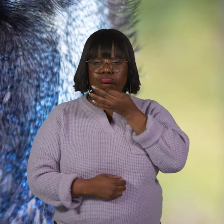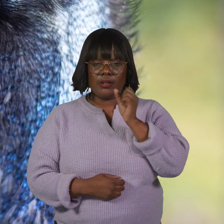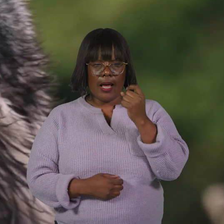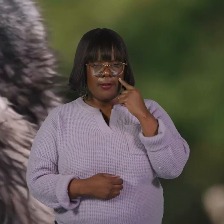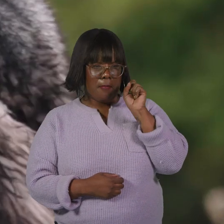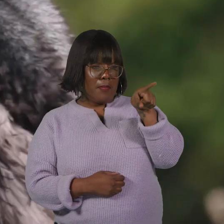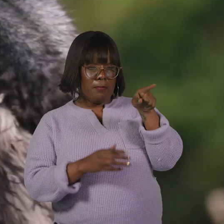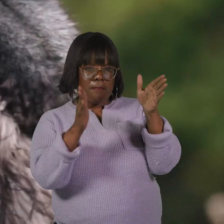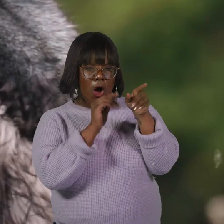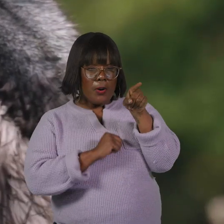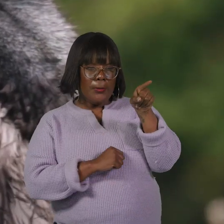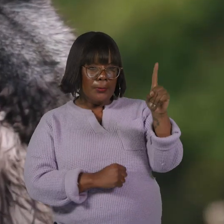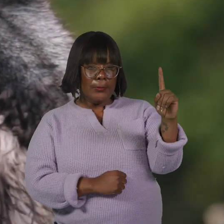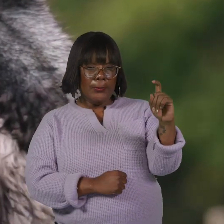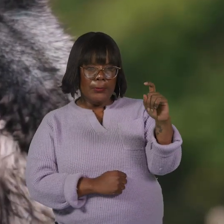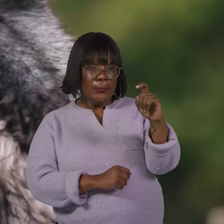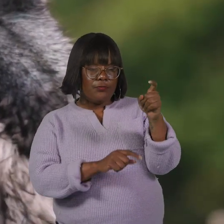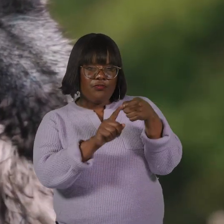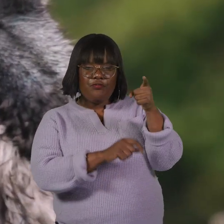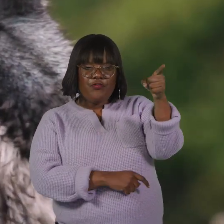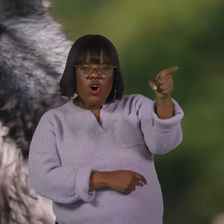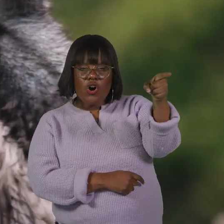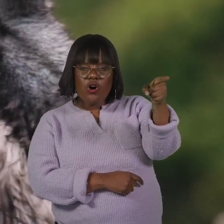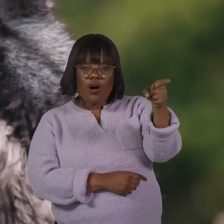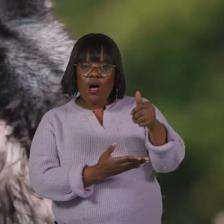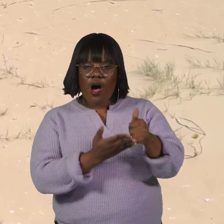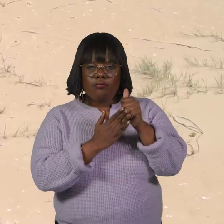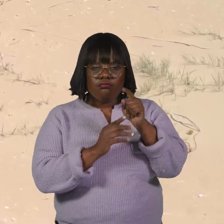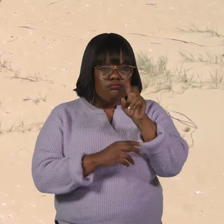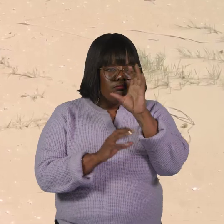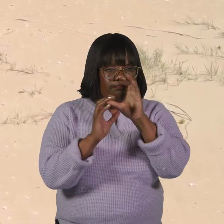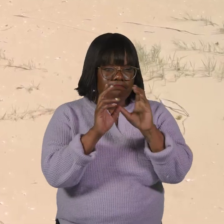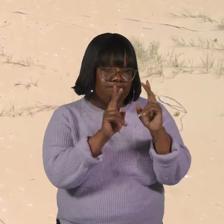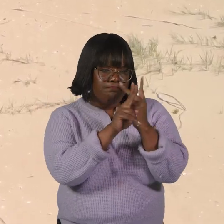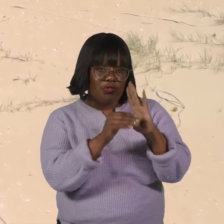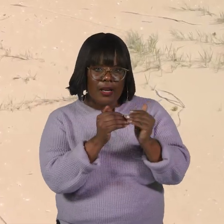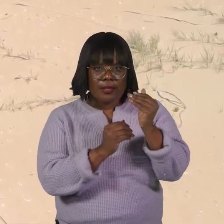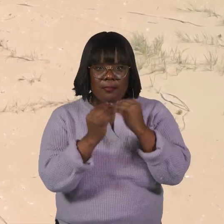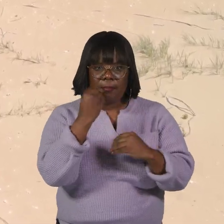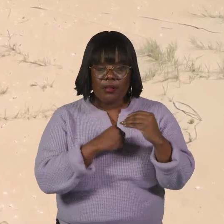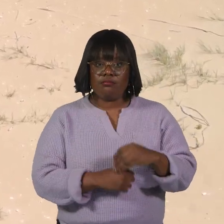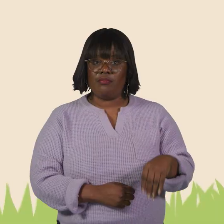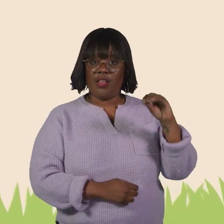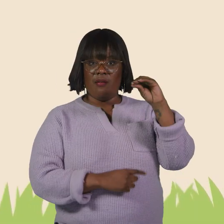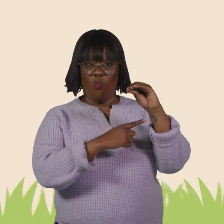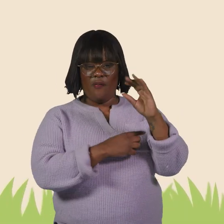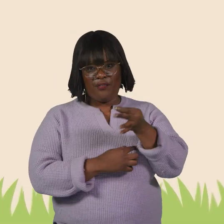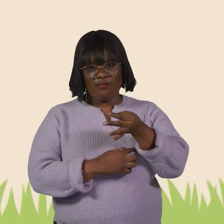They can see small movements from far away, which helps them find their next meal. Emus are fast